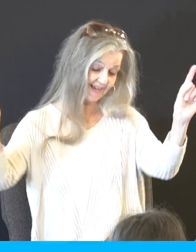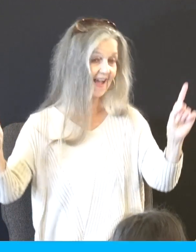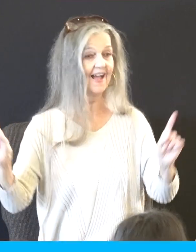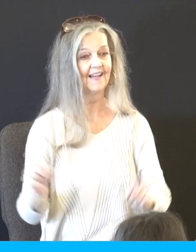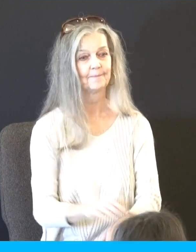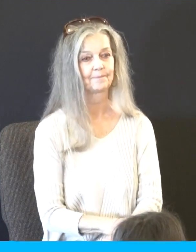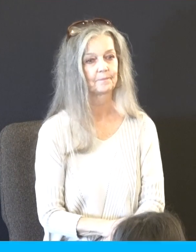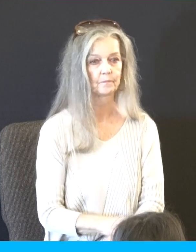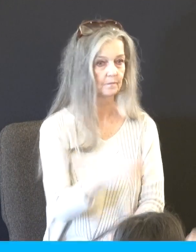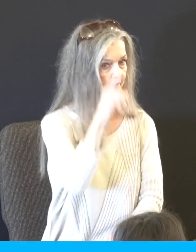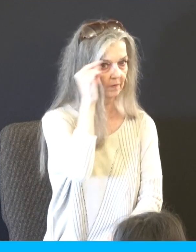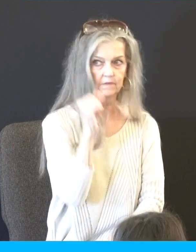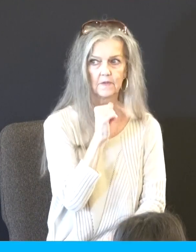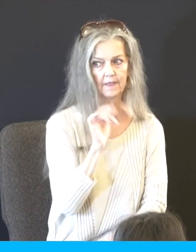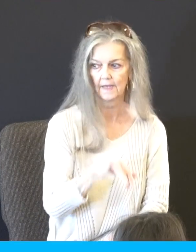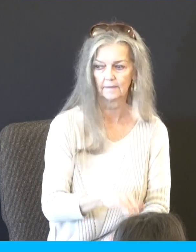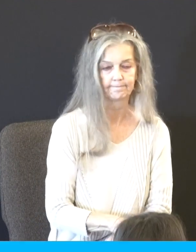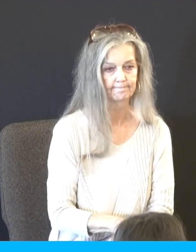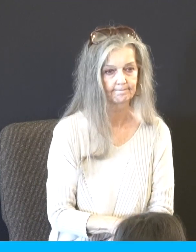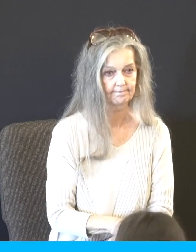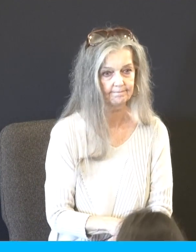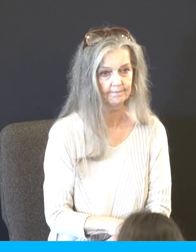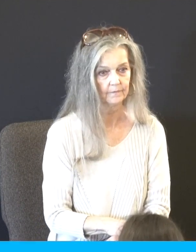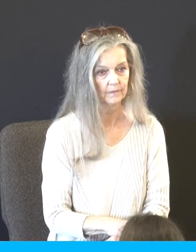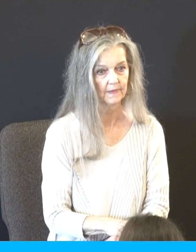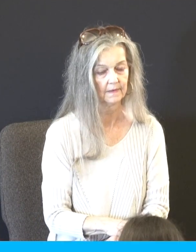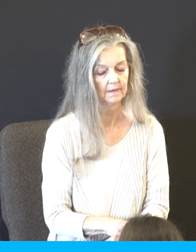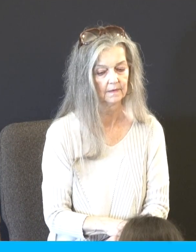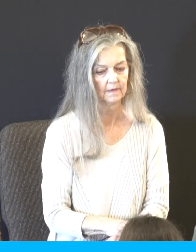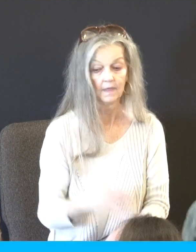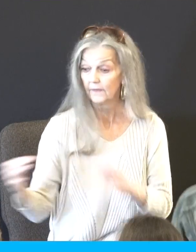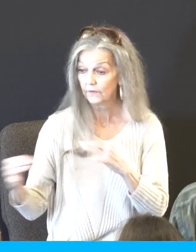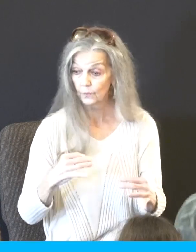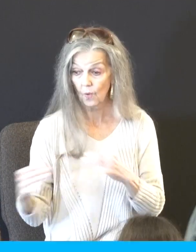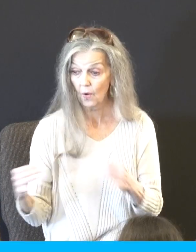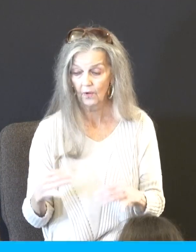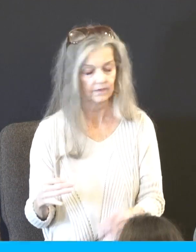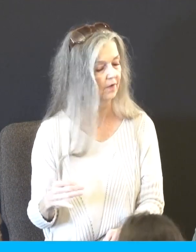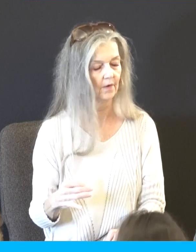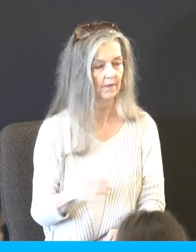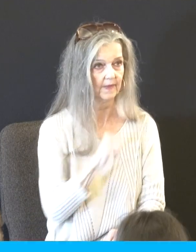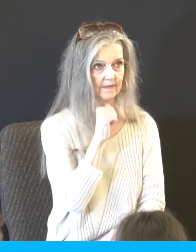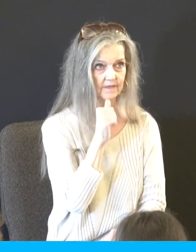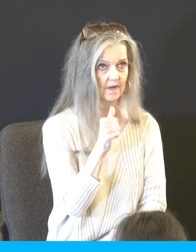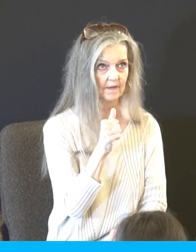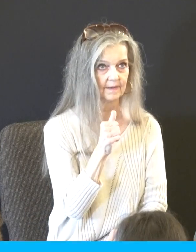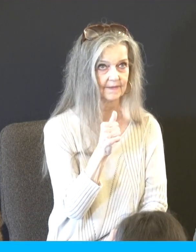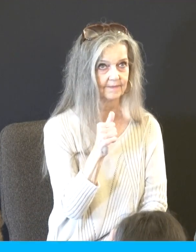Moses says, it's not a shout for mastery. He said, there's war in the camp. No, that's not a shout of those who shout for mastery, high hand in the